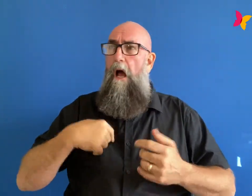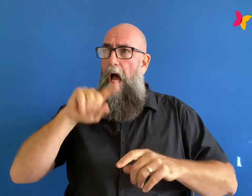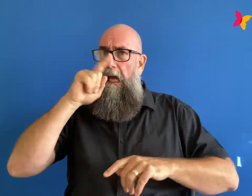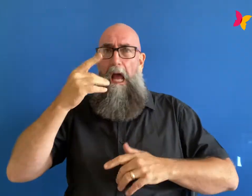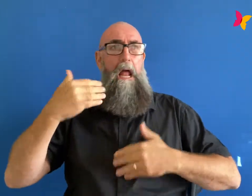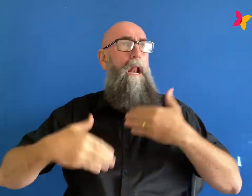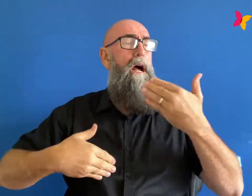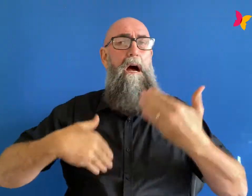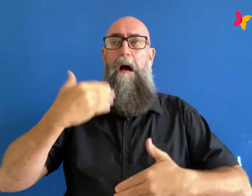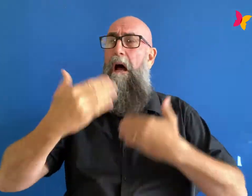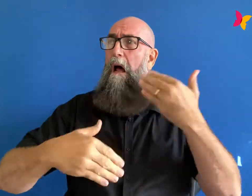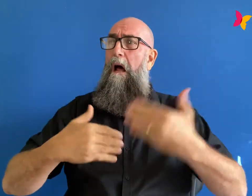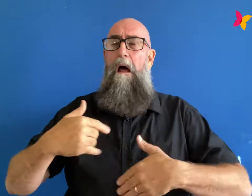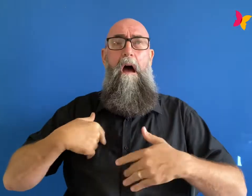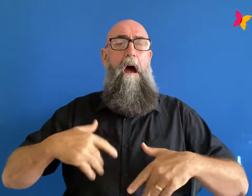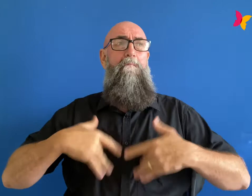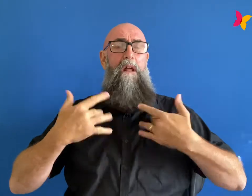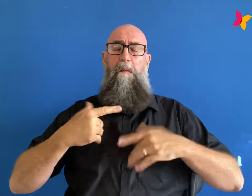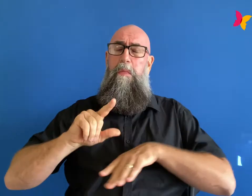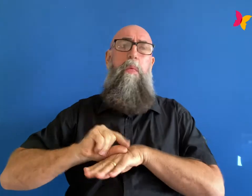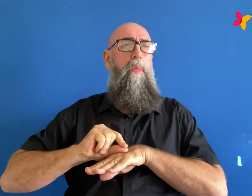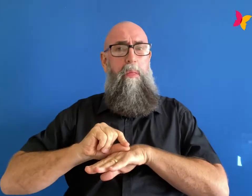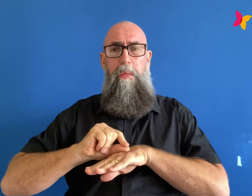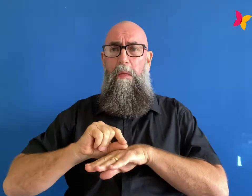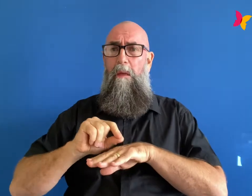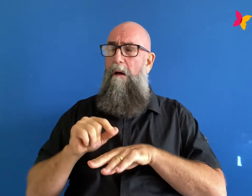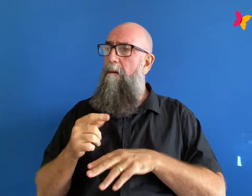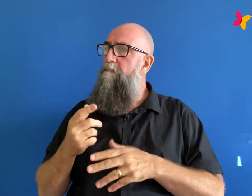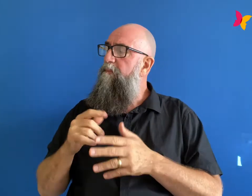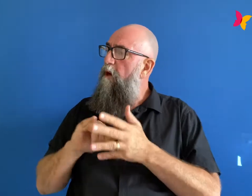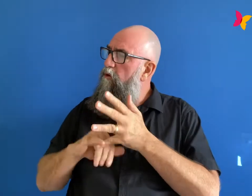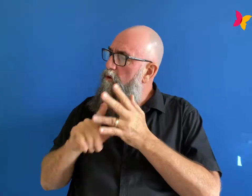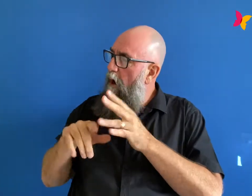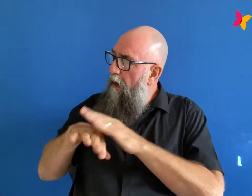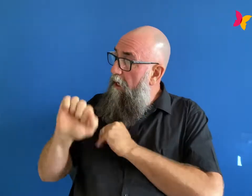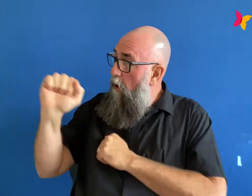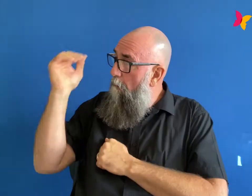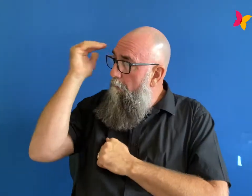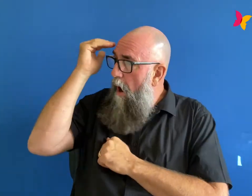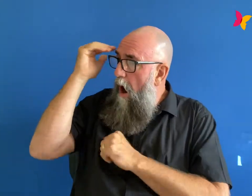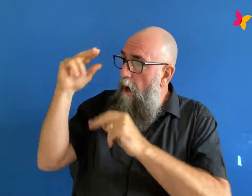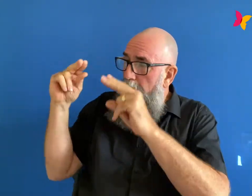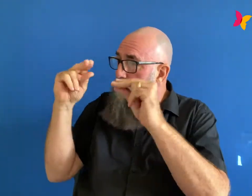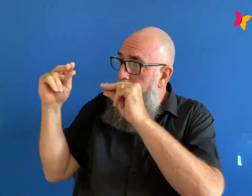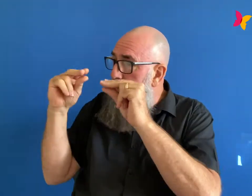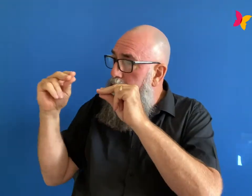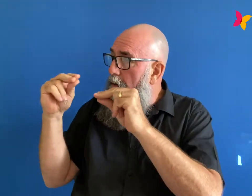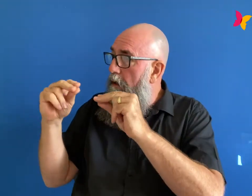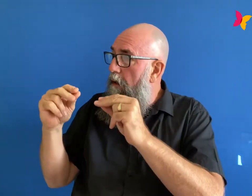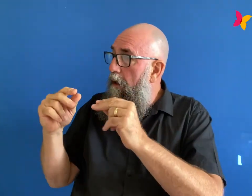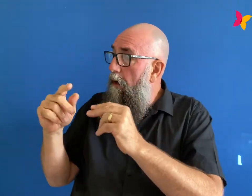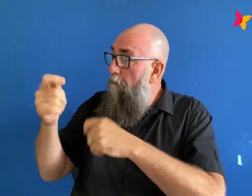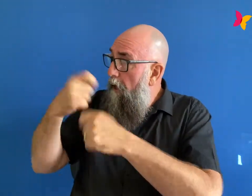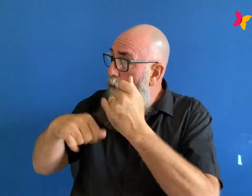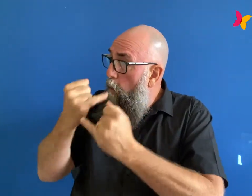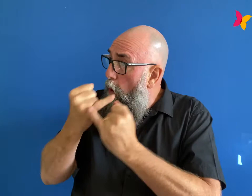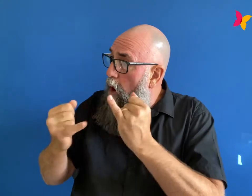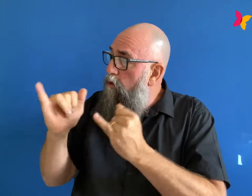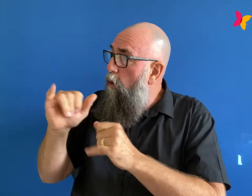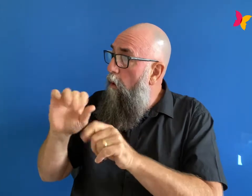down ever did the conversation you have in your head did it did it get worse did it get better from that point oh it definitely got worse